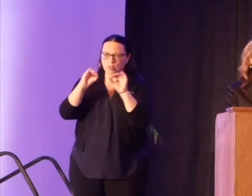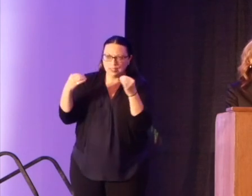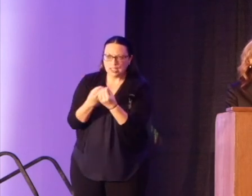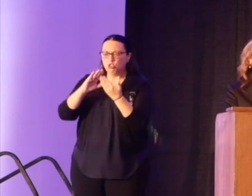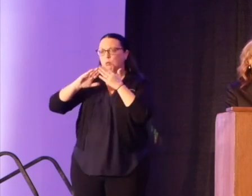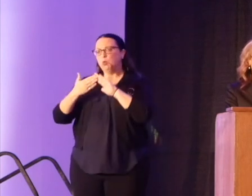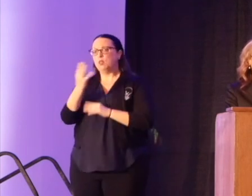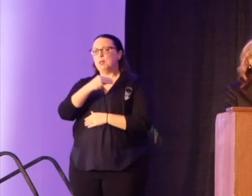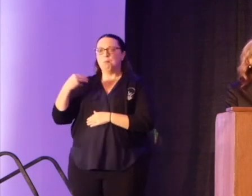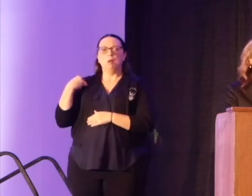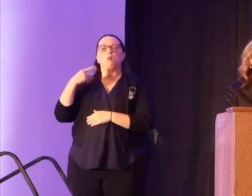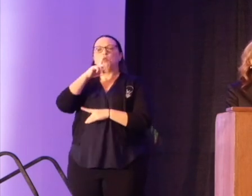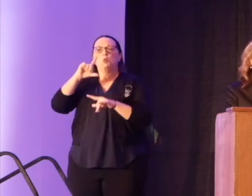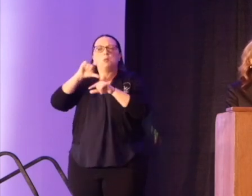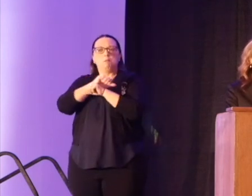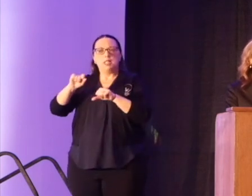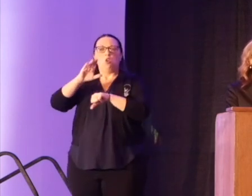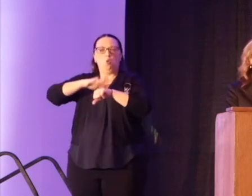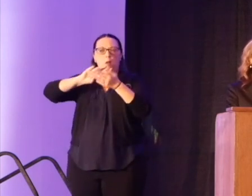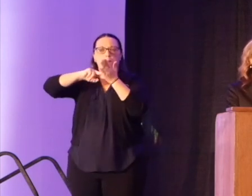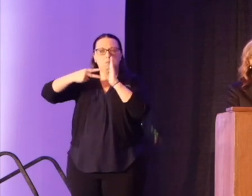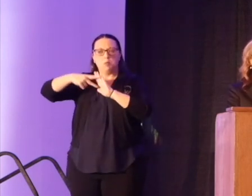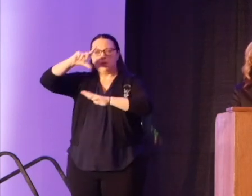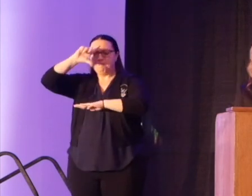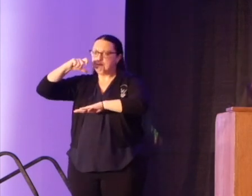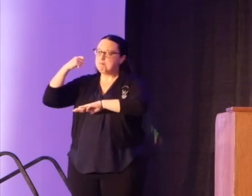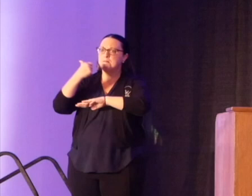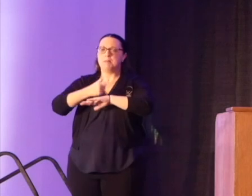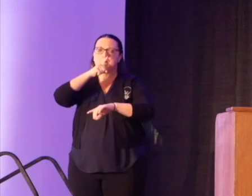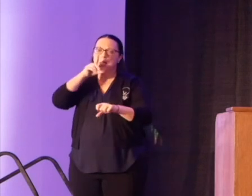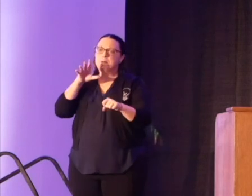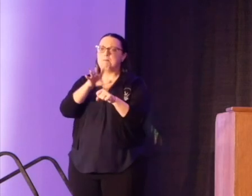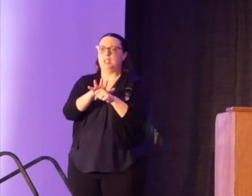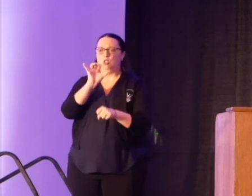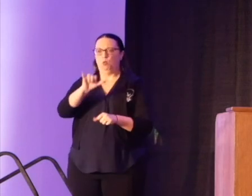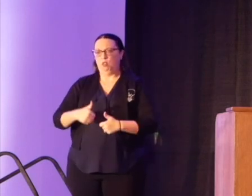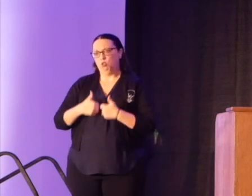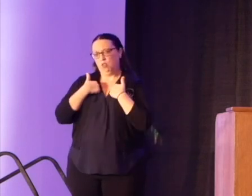community members profoundly and intentionally committed to that survival.